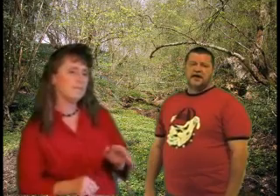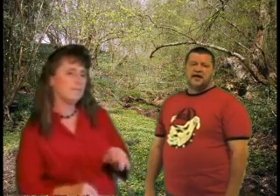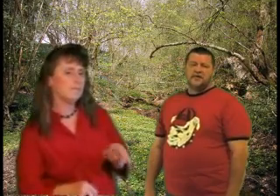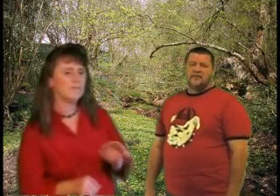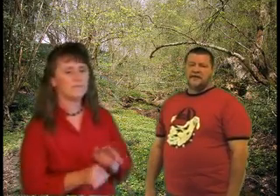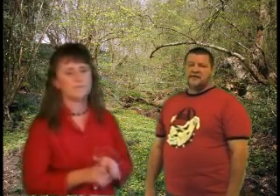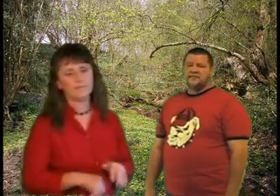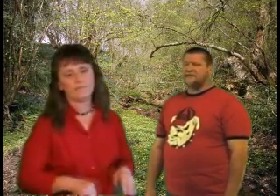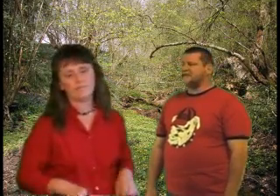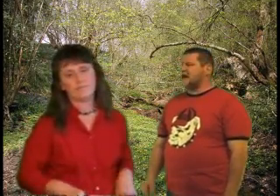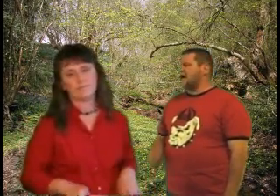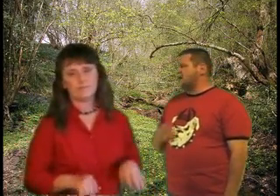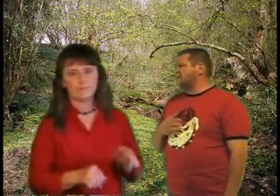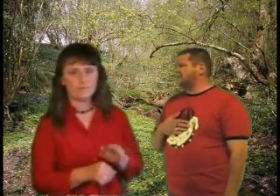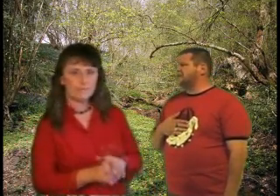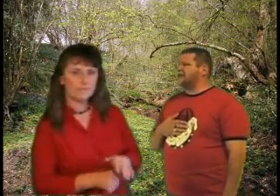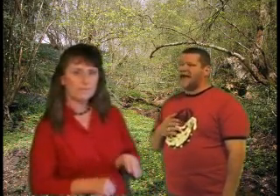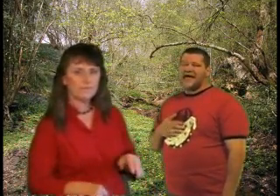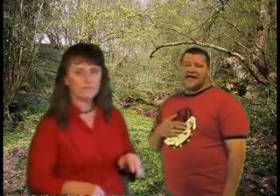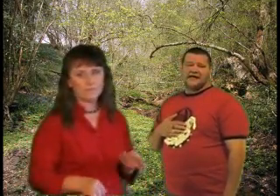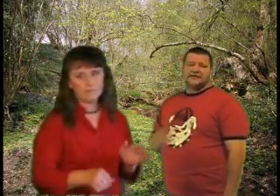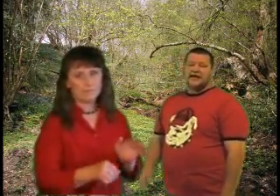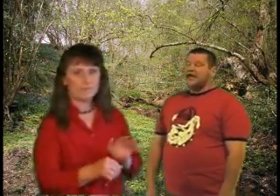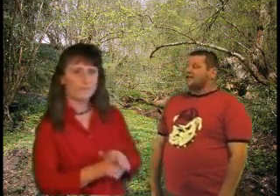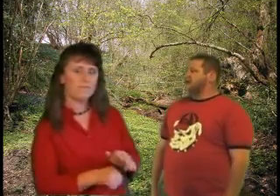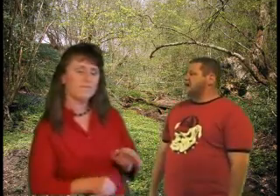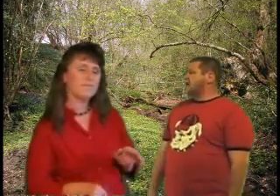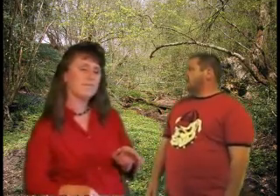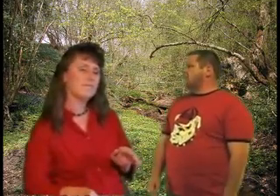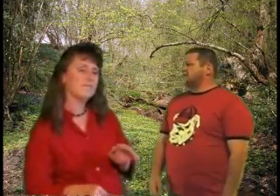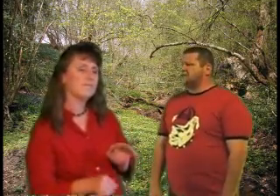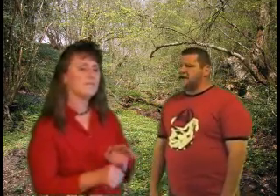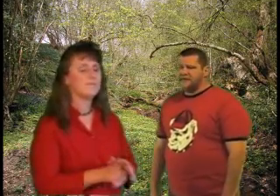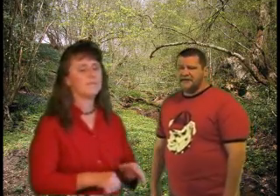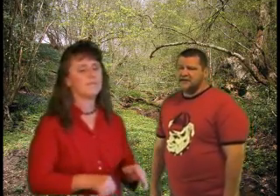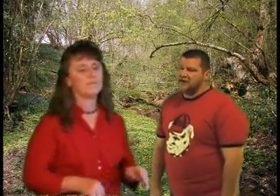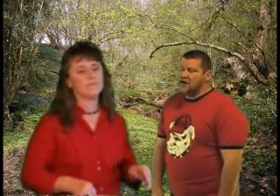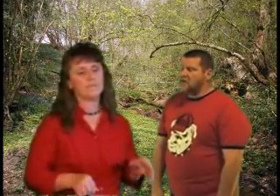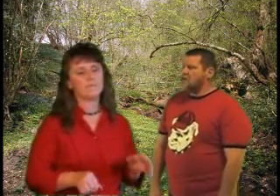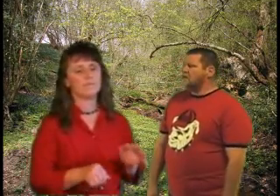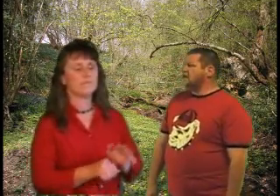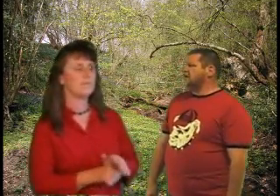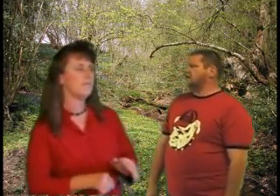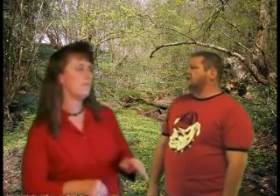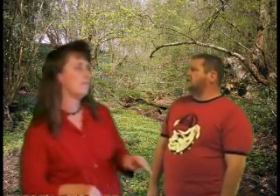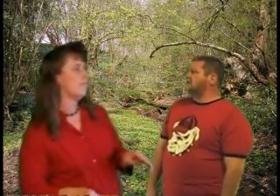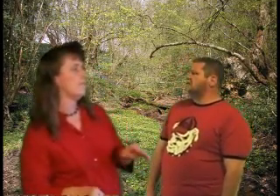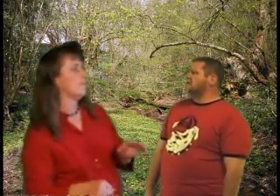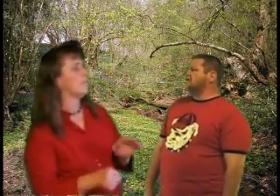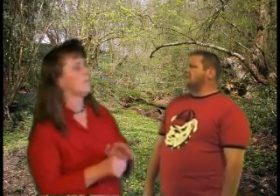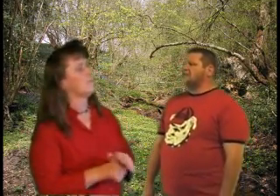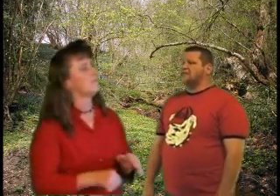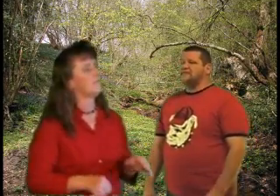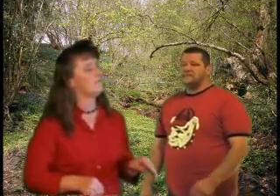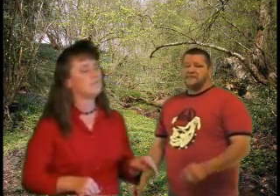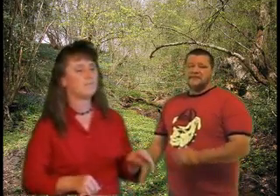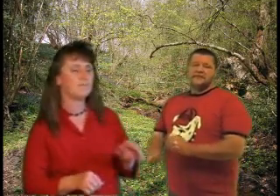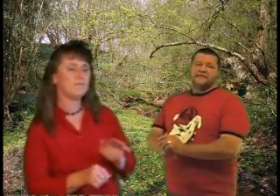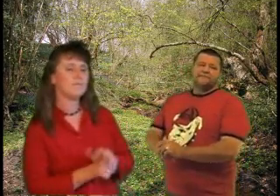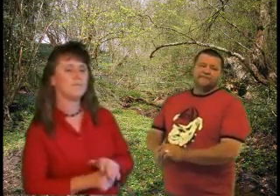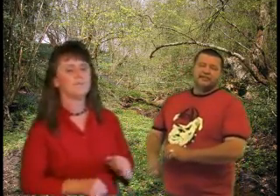-tooth comb I was soft inside, there was something going on